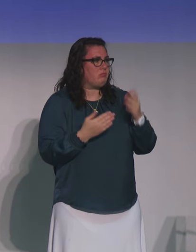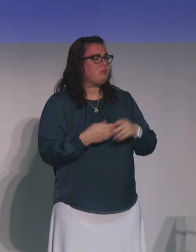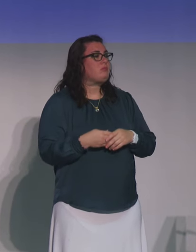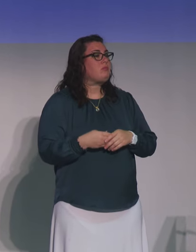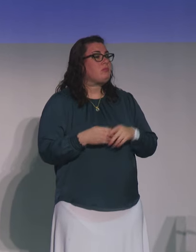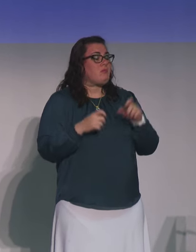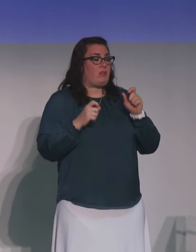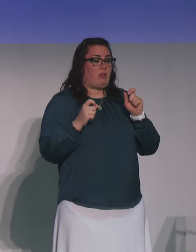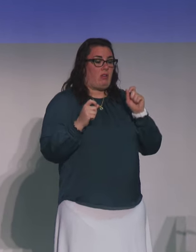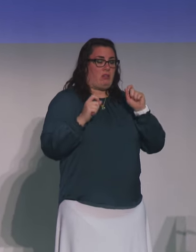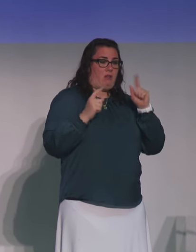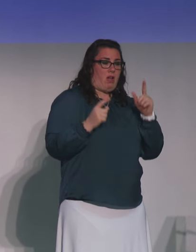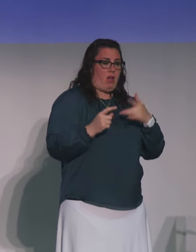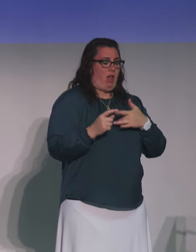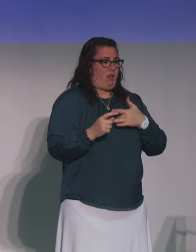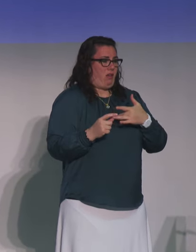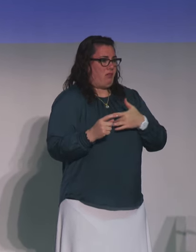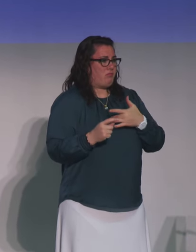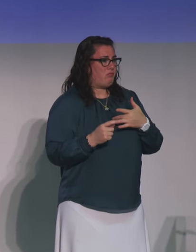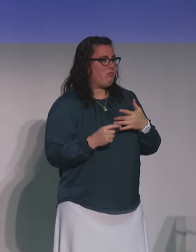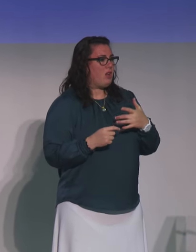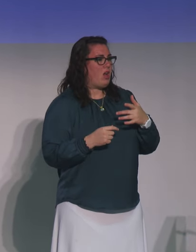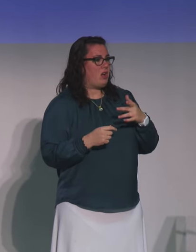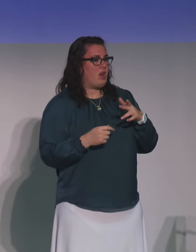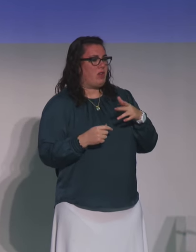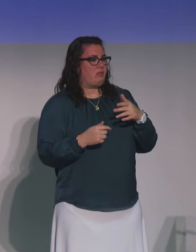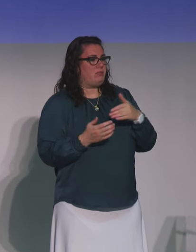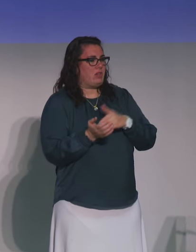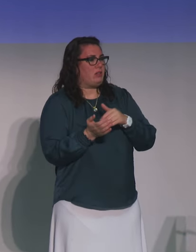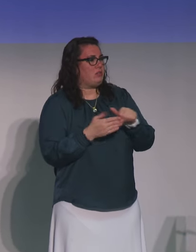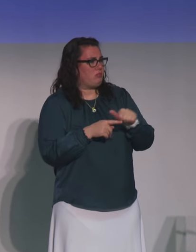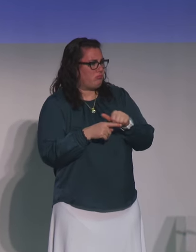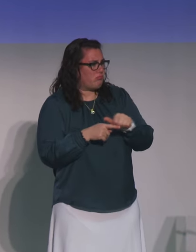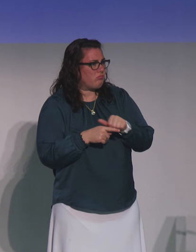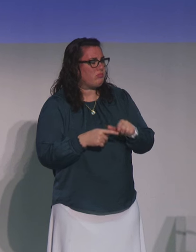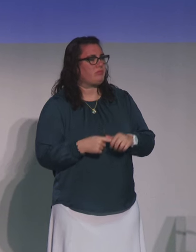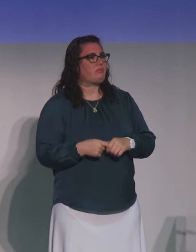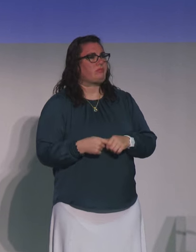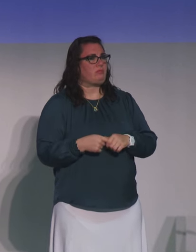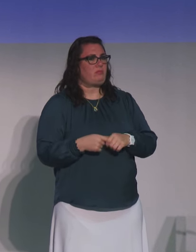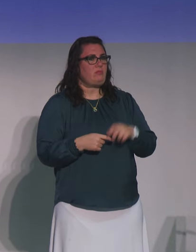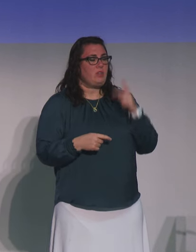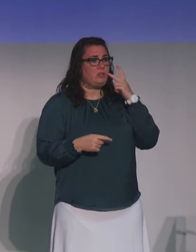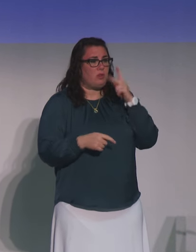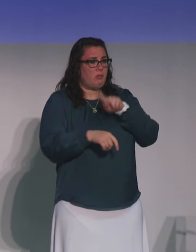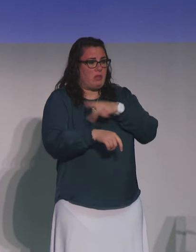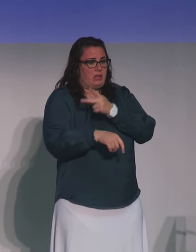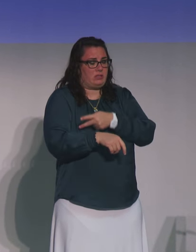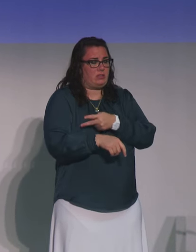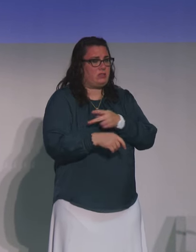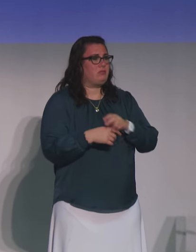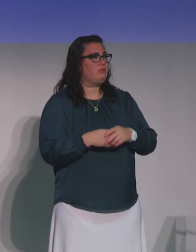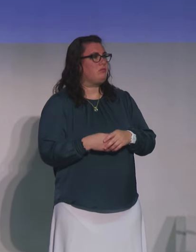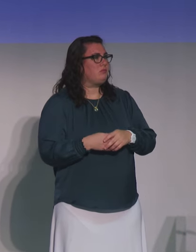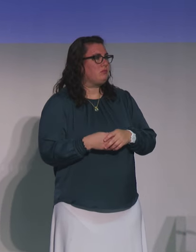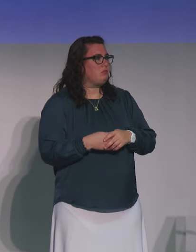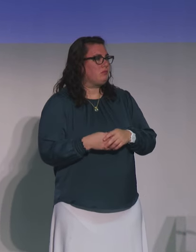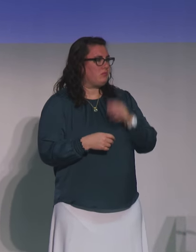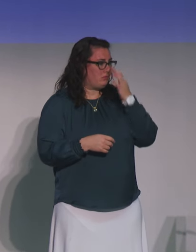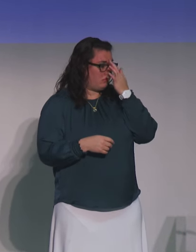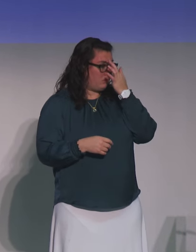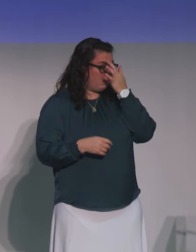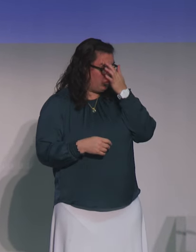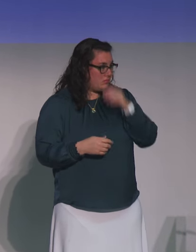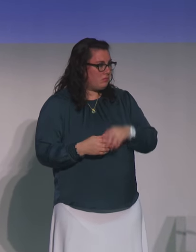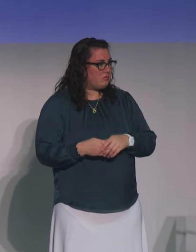Surprisingly, I found myself as a resident and then as an attending physician, seeing patients in a safety net hospital, not dissimilar